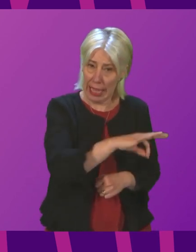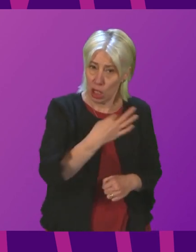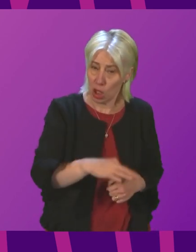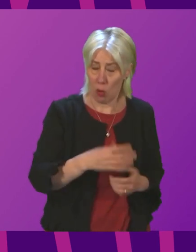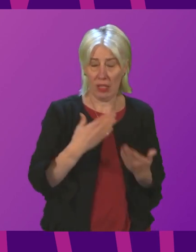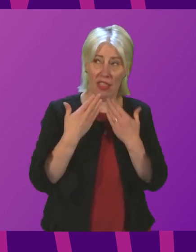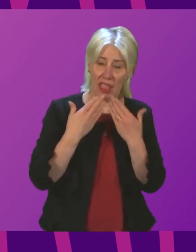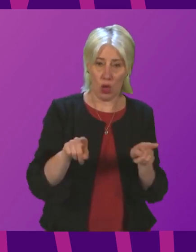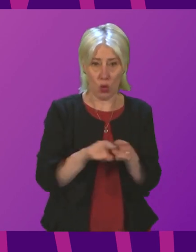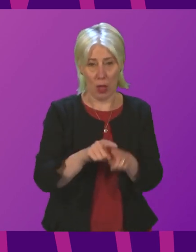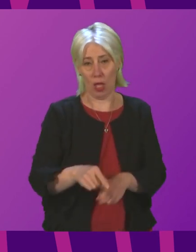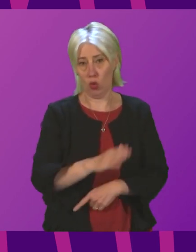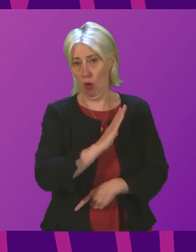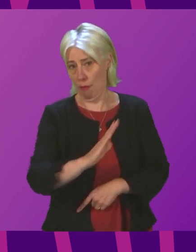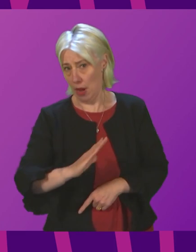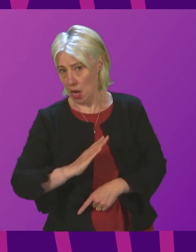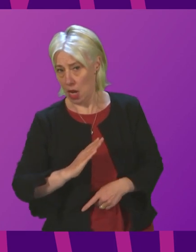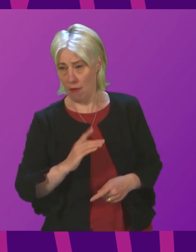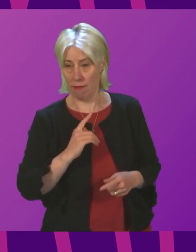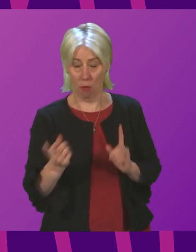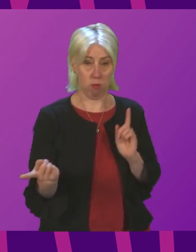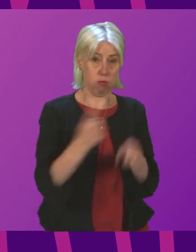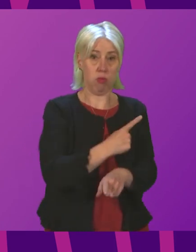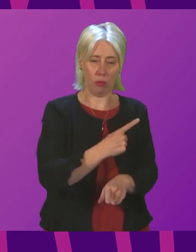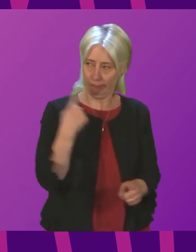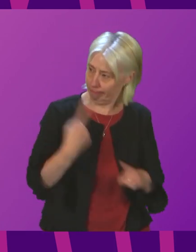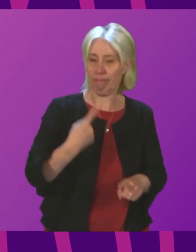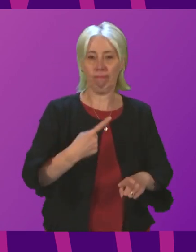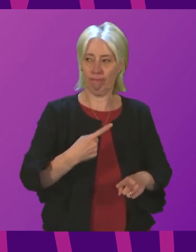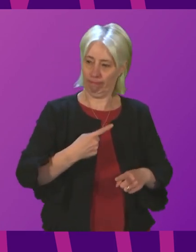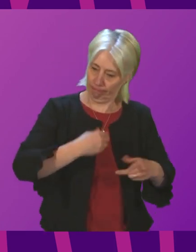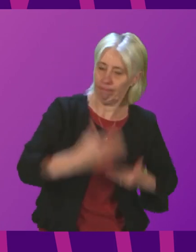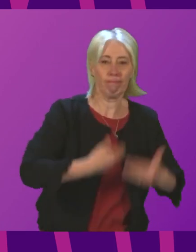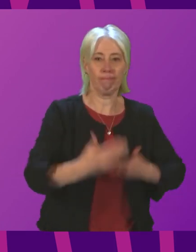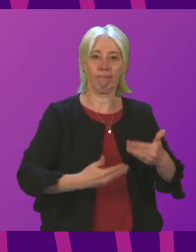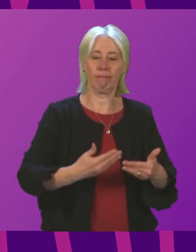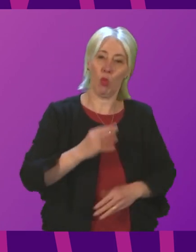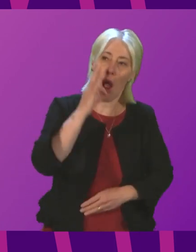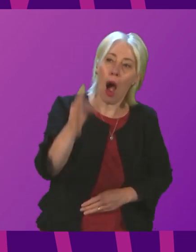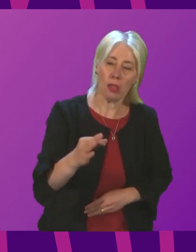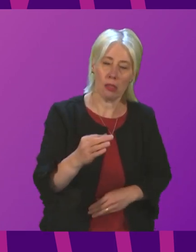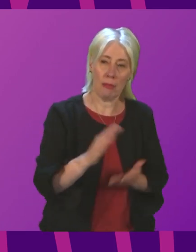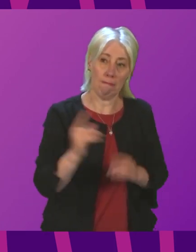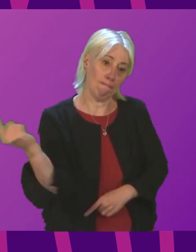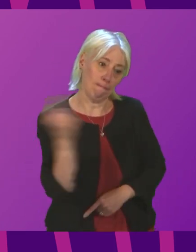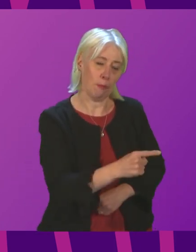the armed forces for, again, responding in typically quick fashion to our requests and to NHS Lanarkshire's request